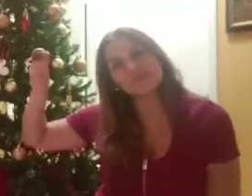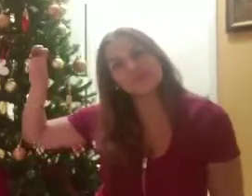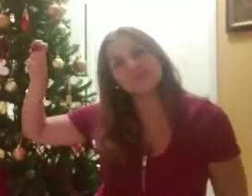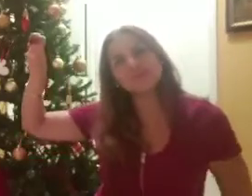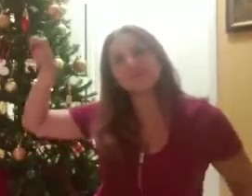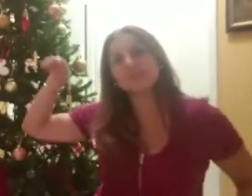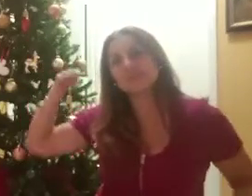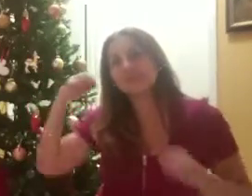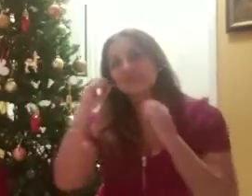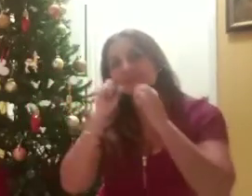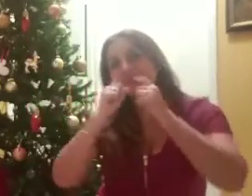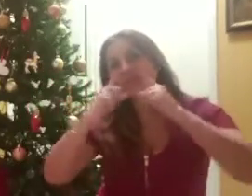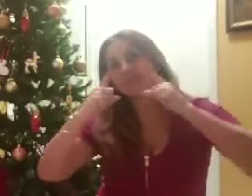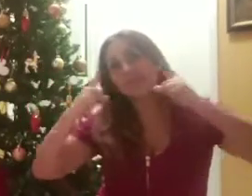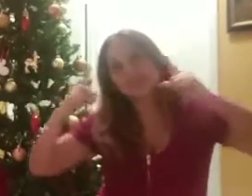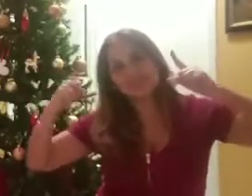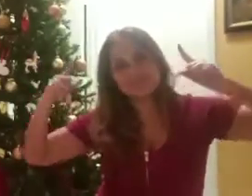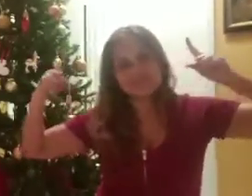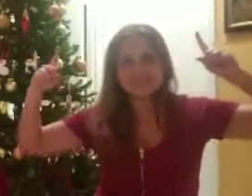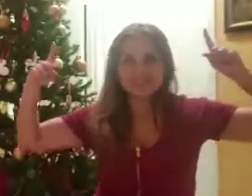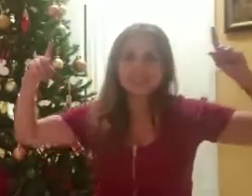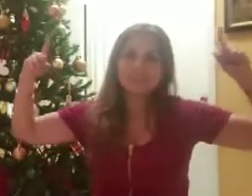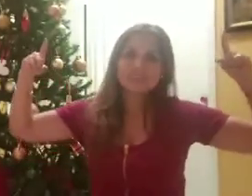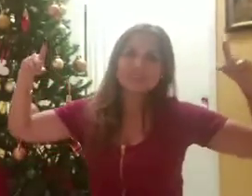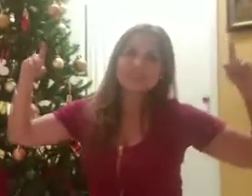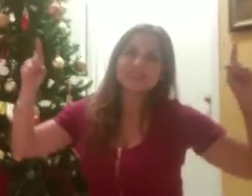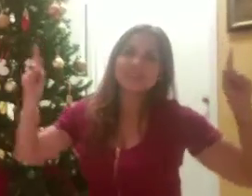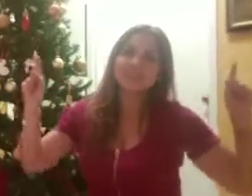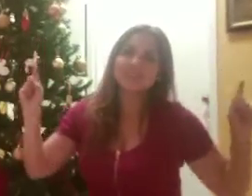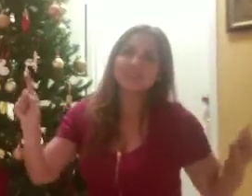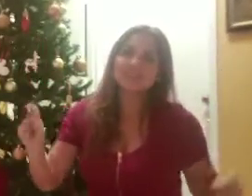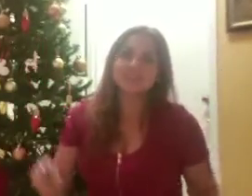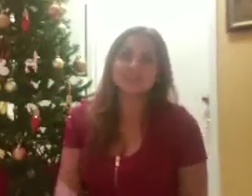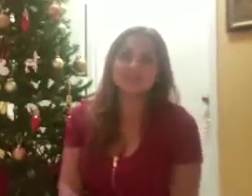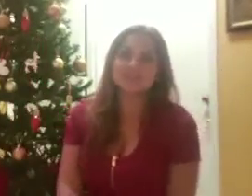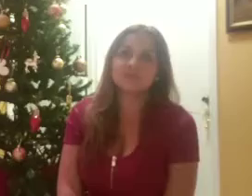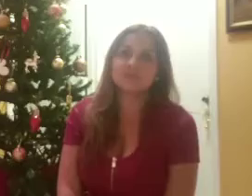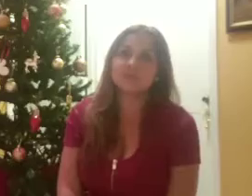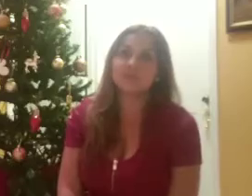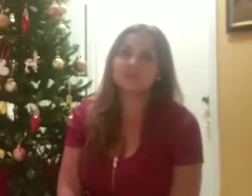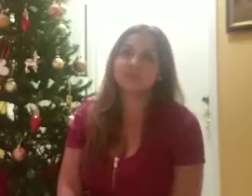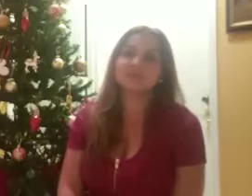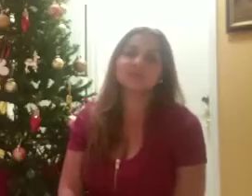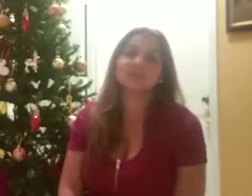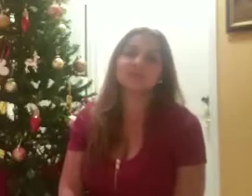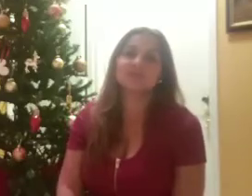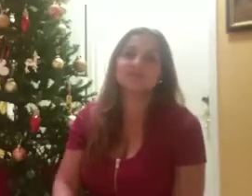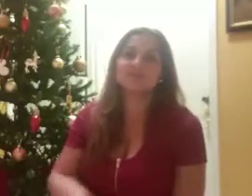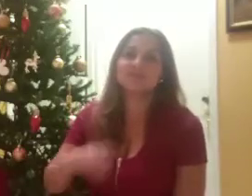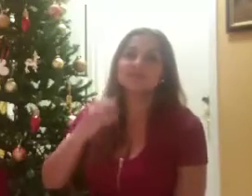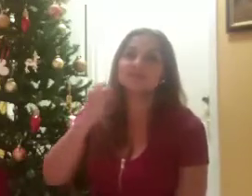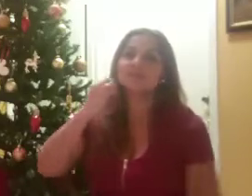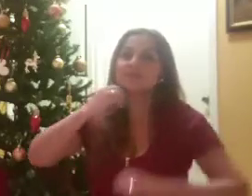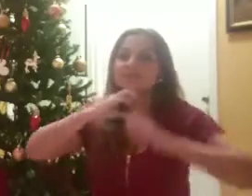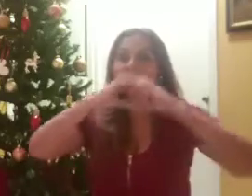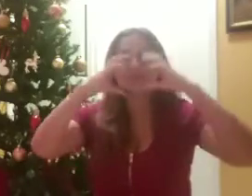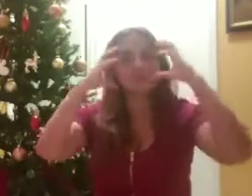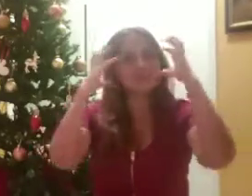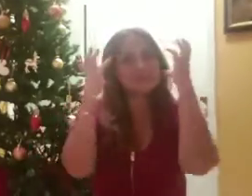Beyond them far And to the